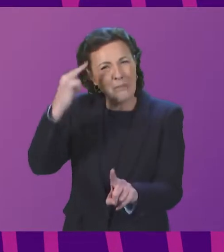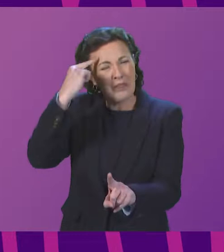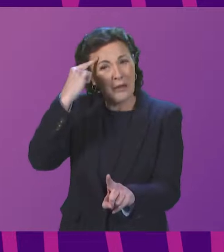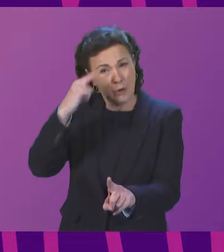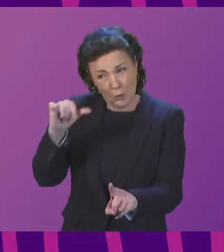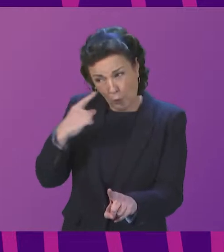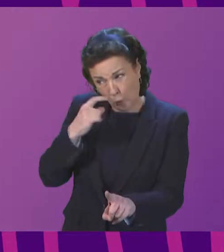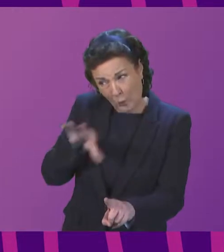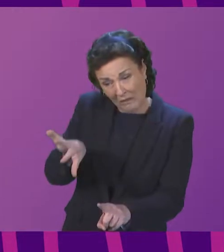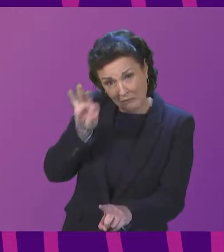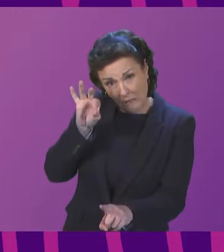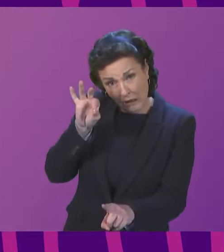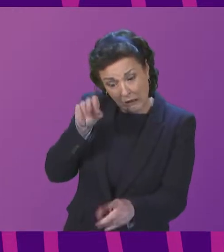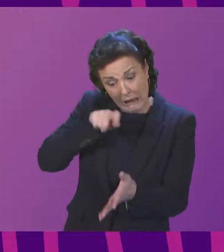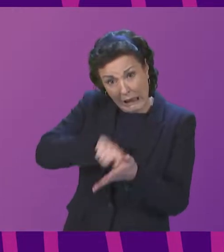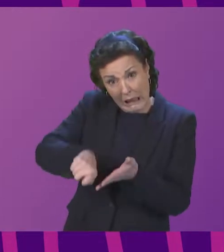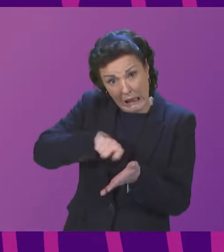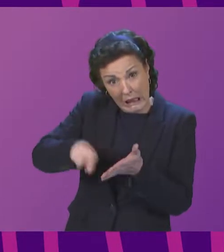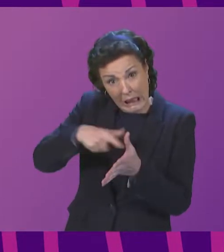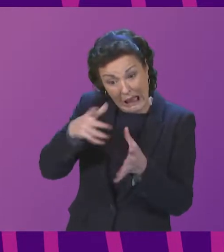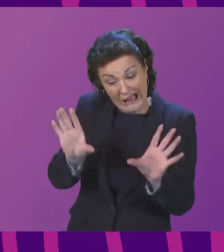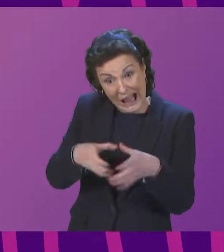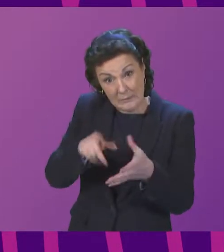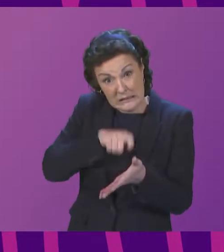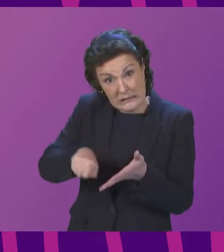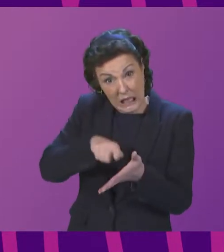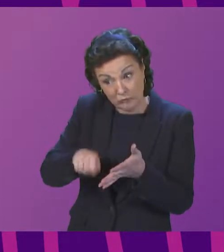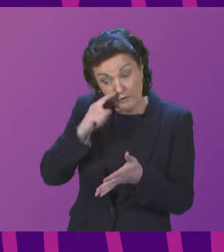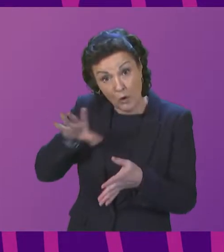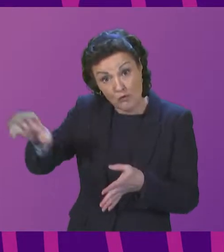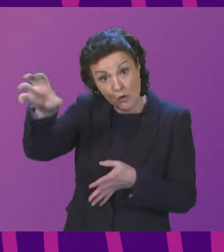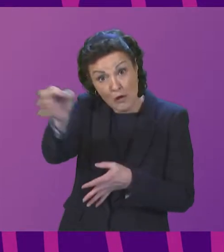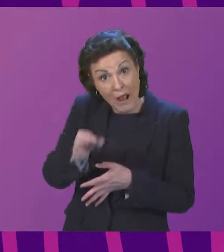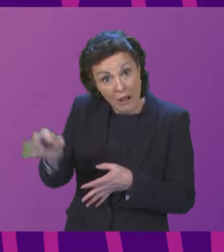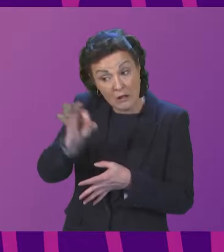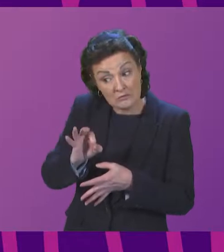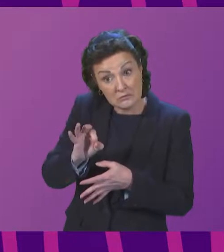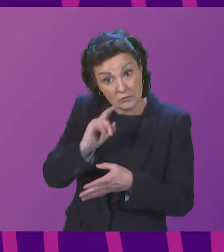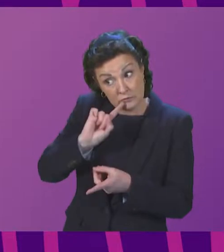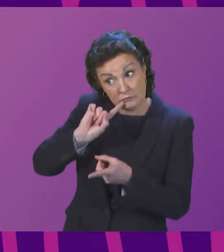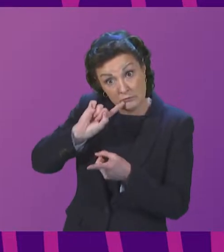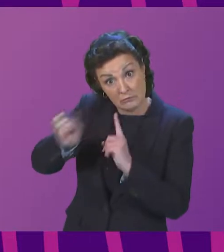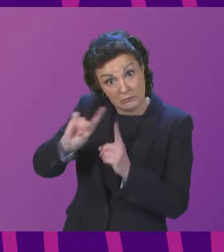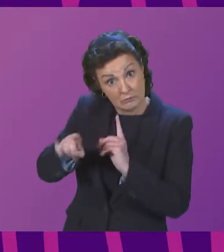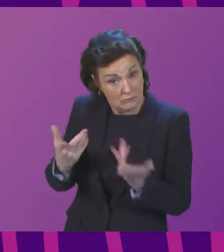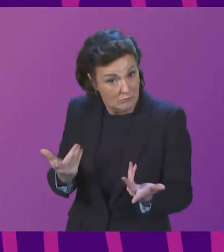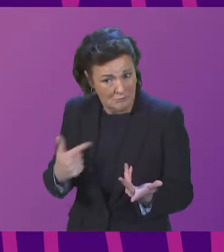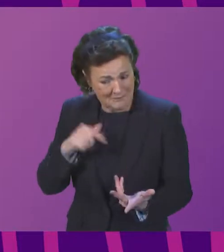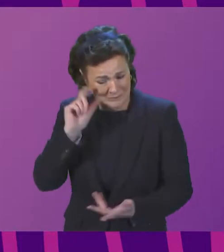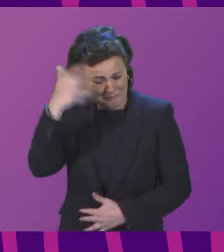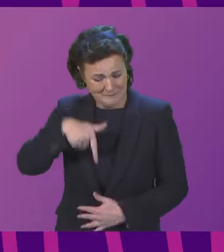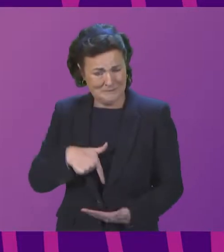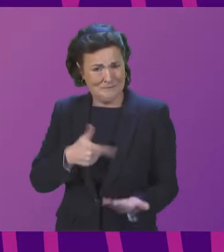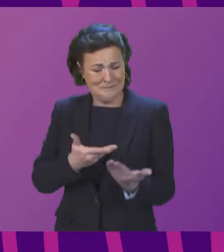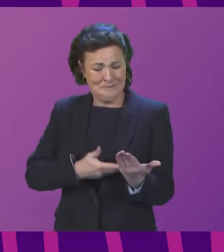secretary for rural affairs and islands to come and give us evidence about what's been asked. Because I think it's quite concerning